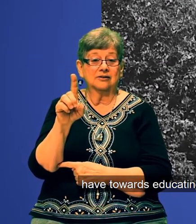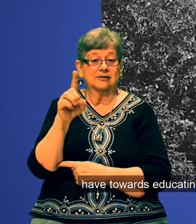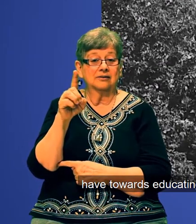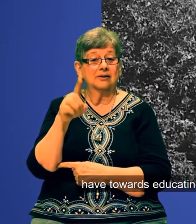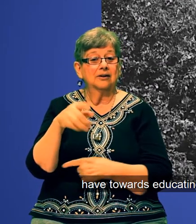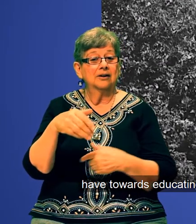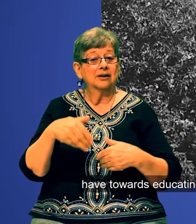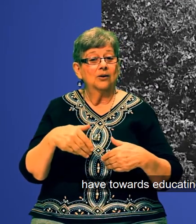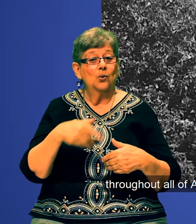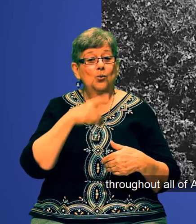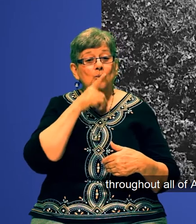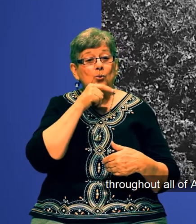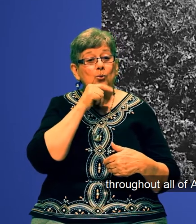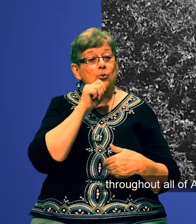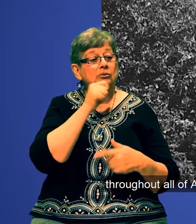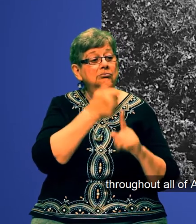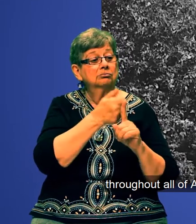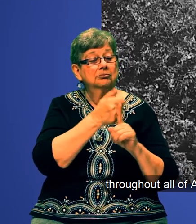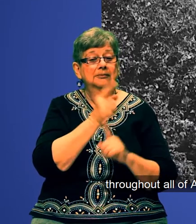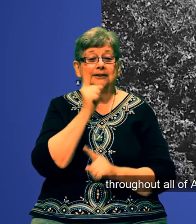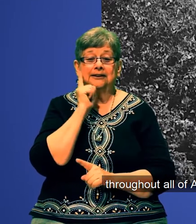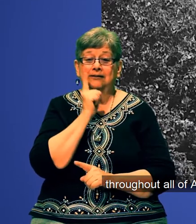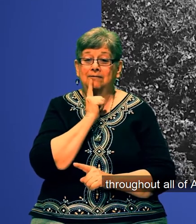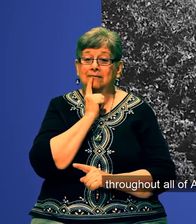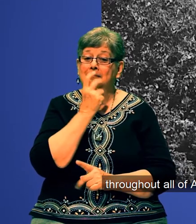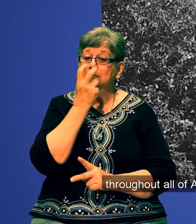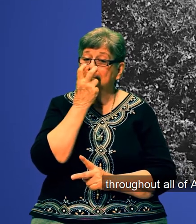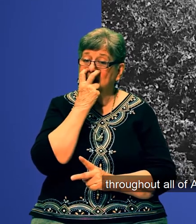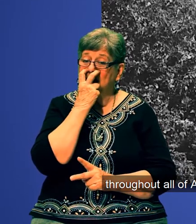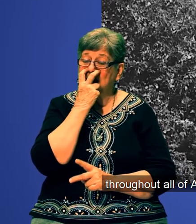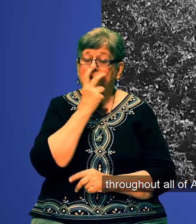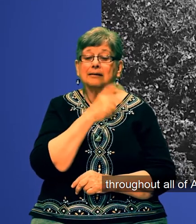throughout all of Arizona.